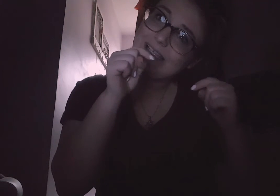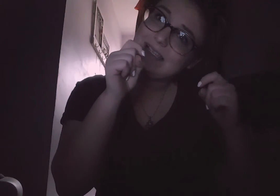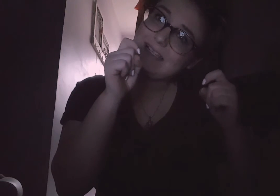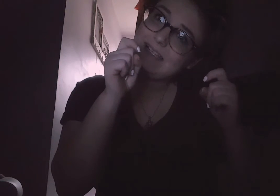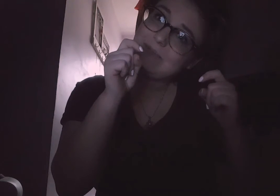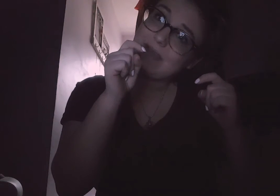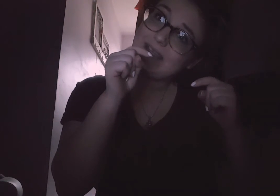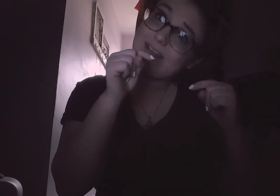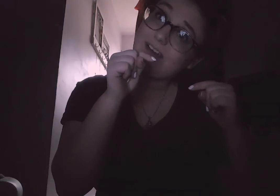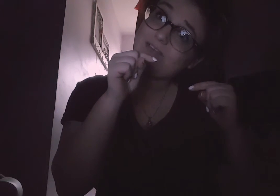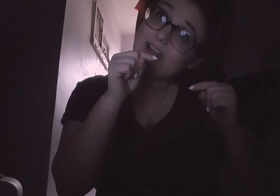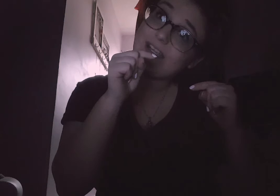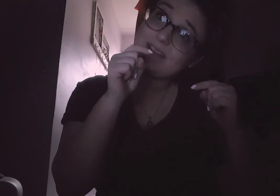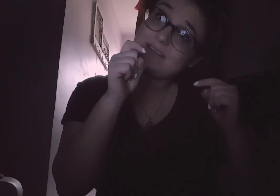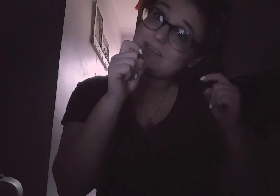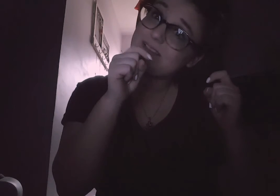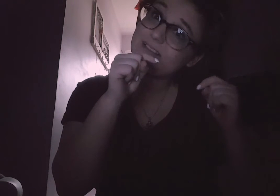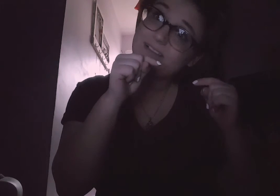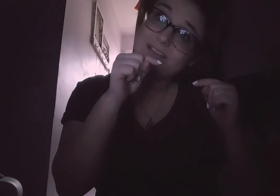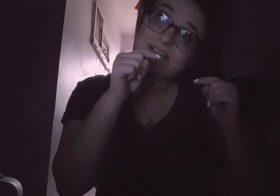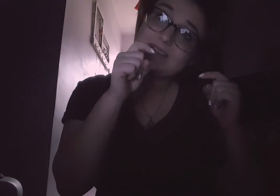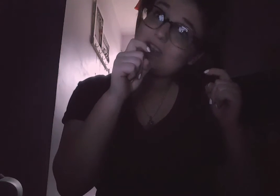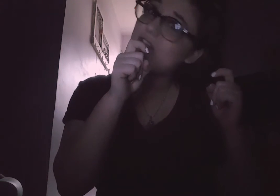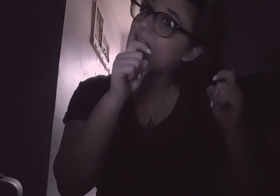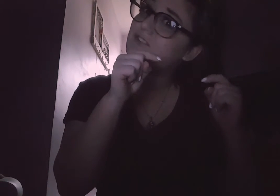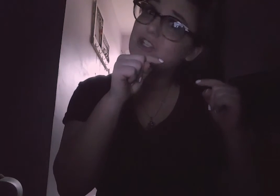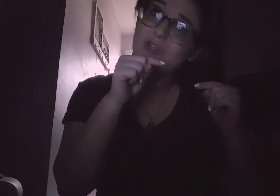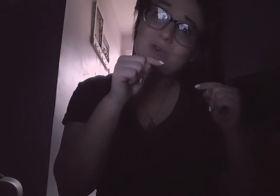And make it non-red. That's all you have to do.